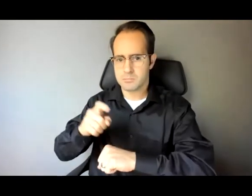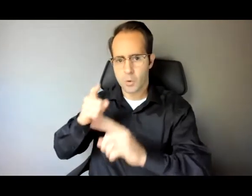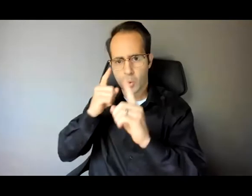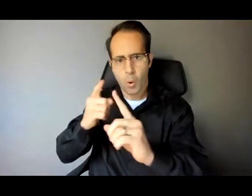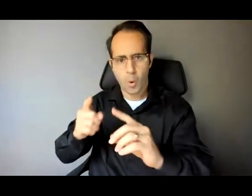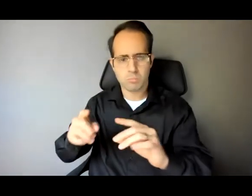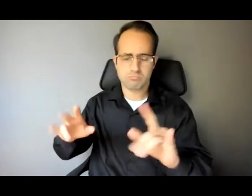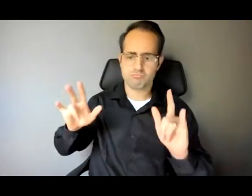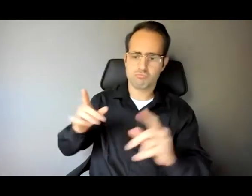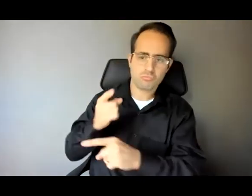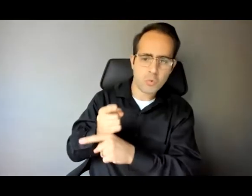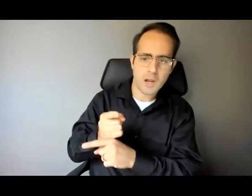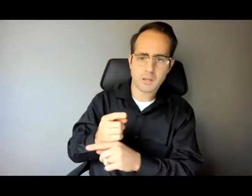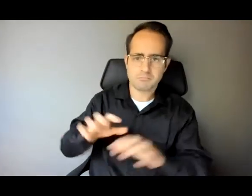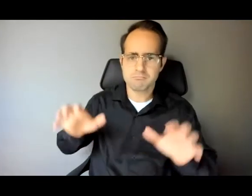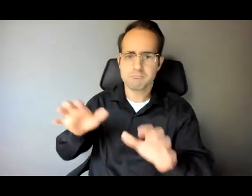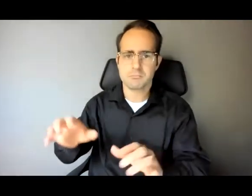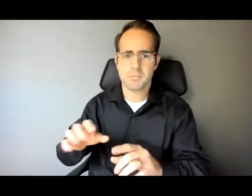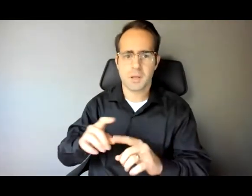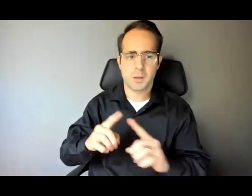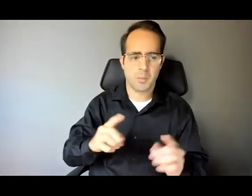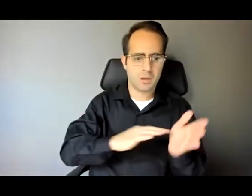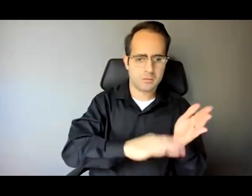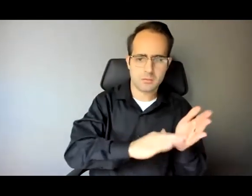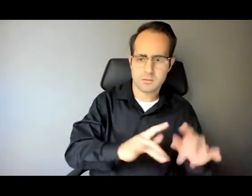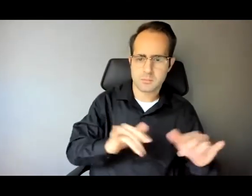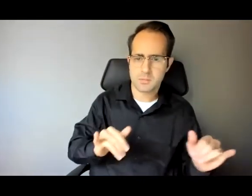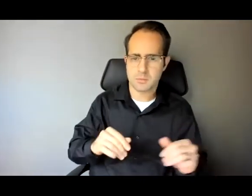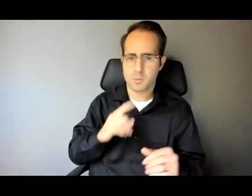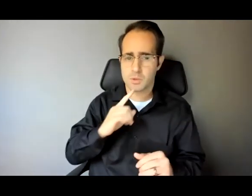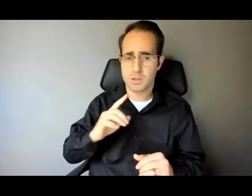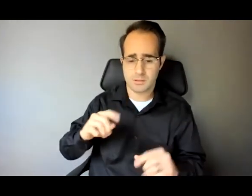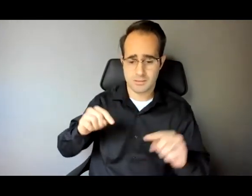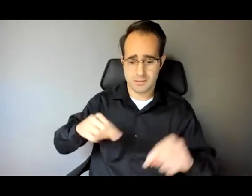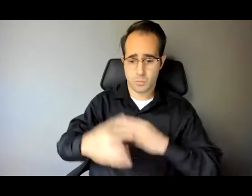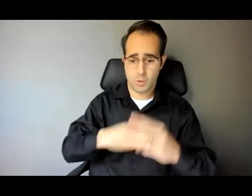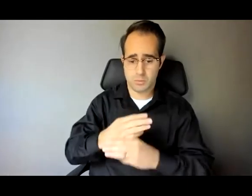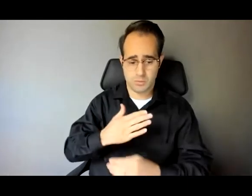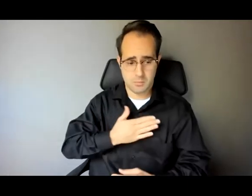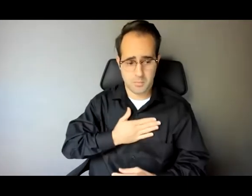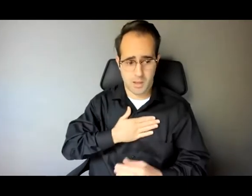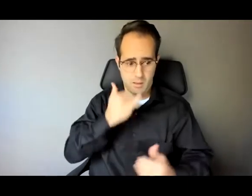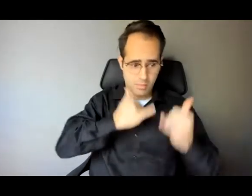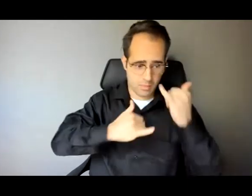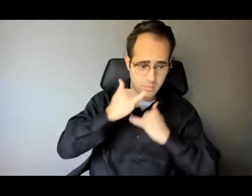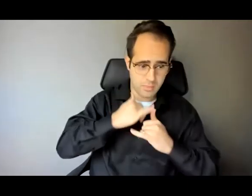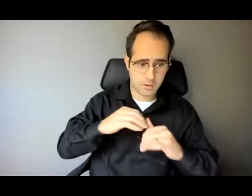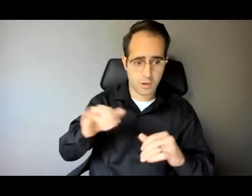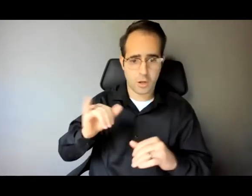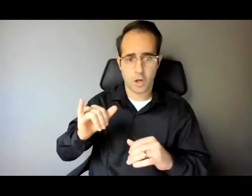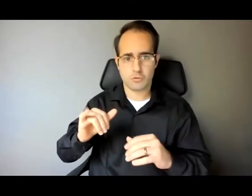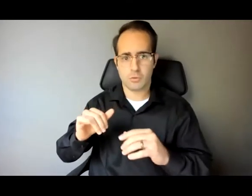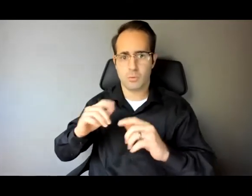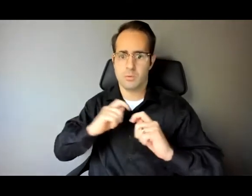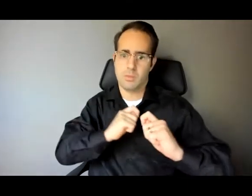parallel world out there where I was never there in the first place but in this world, a combination of my own screw-ups and the gravitational pull of